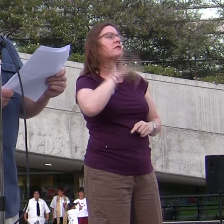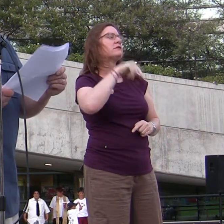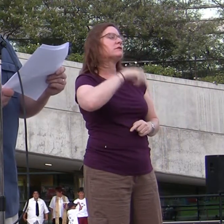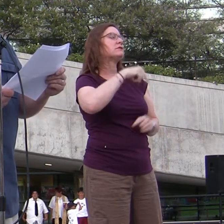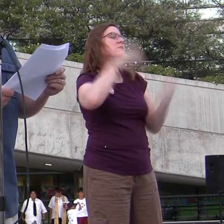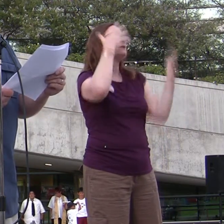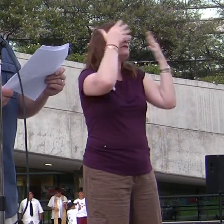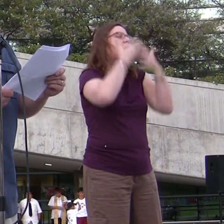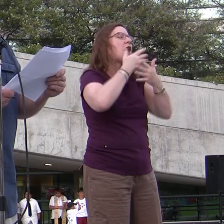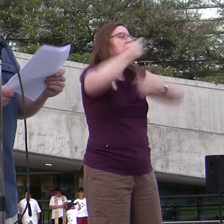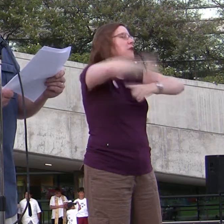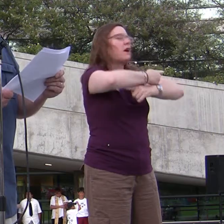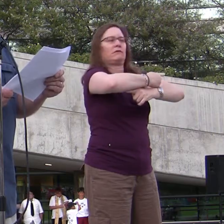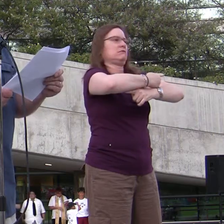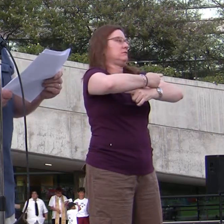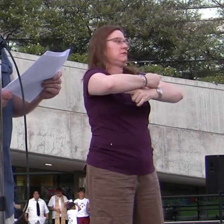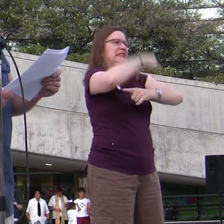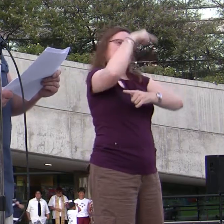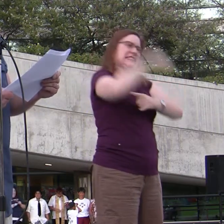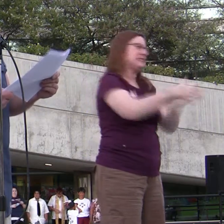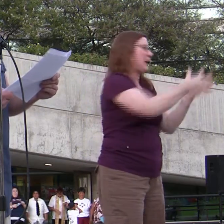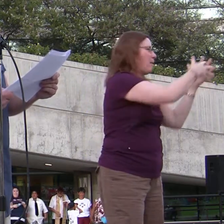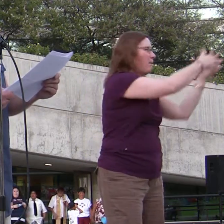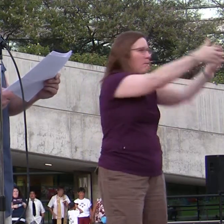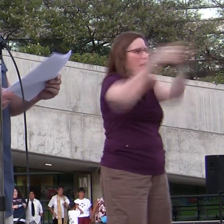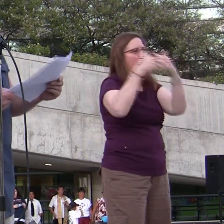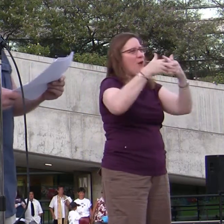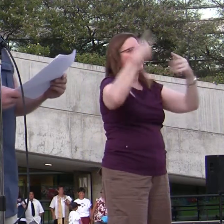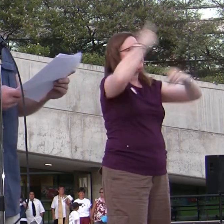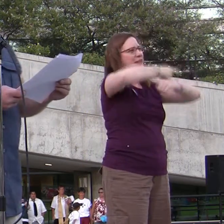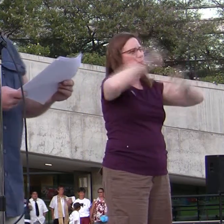This is an American day. This is a glorious day.